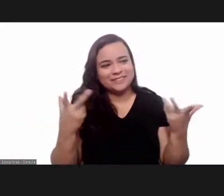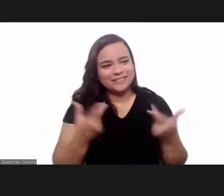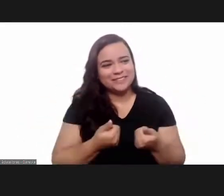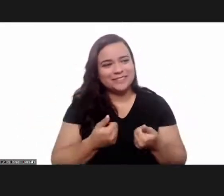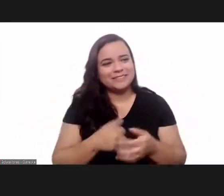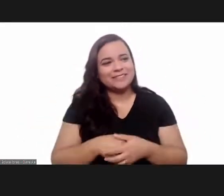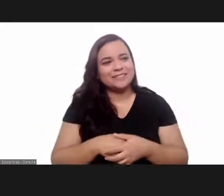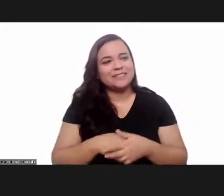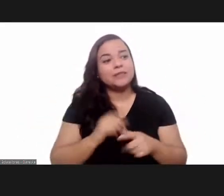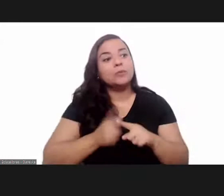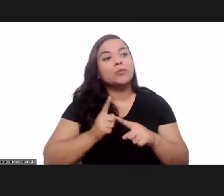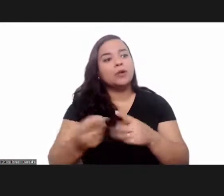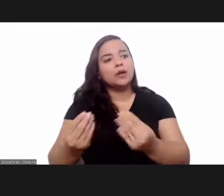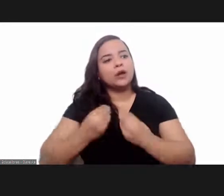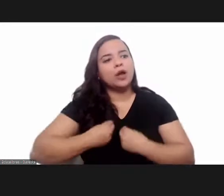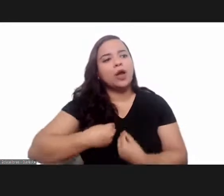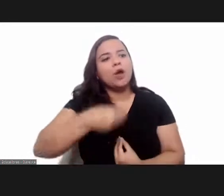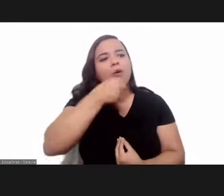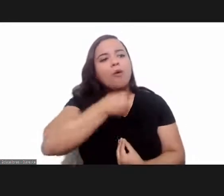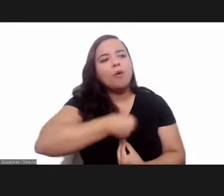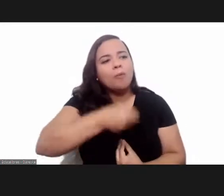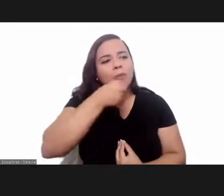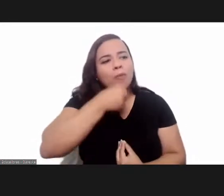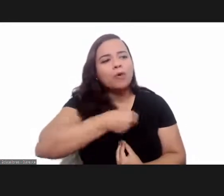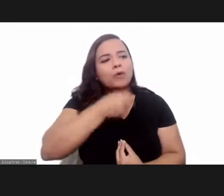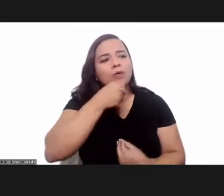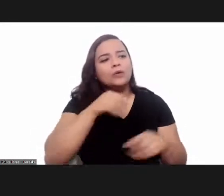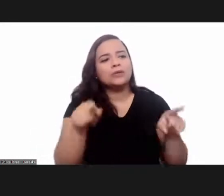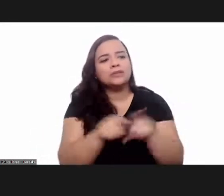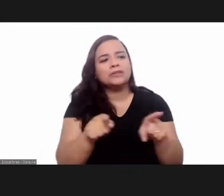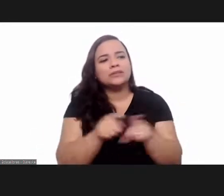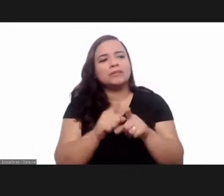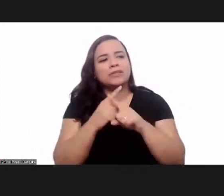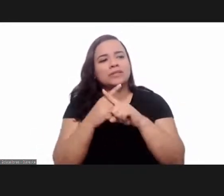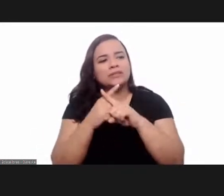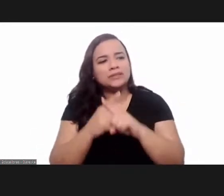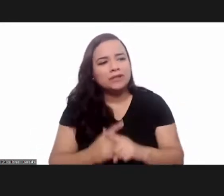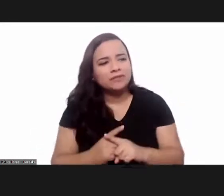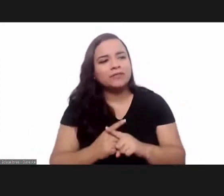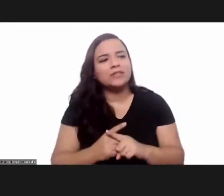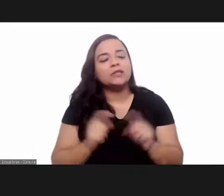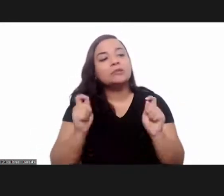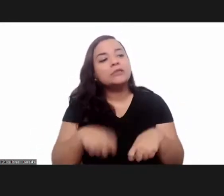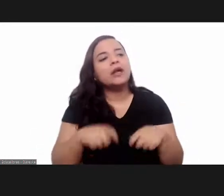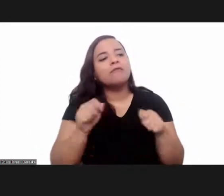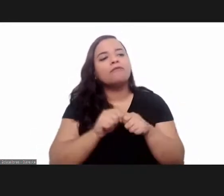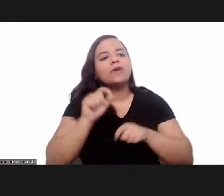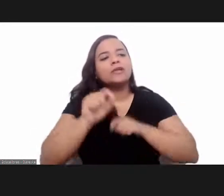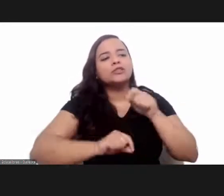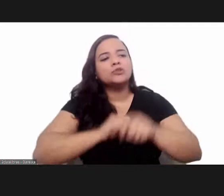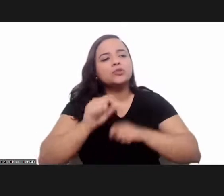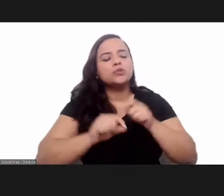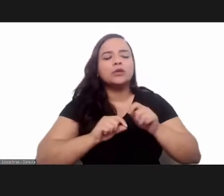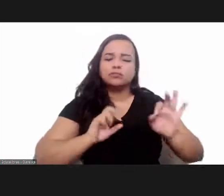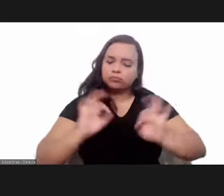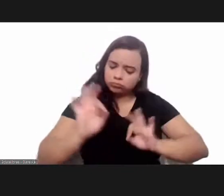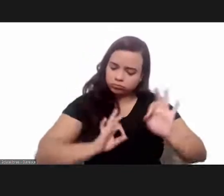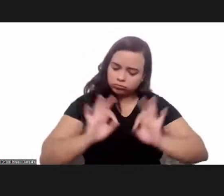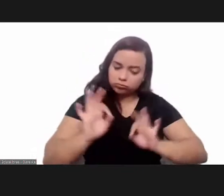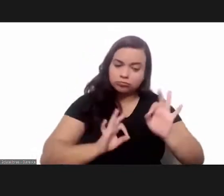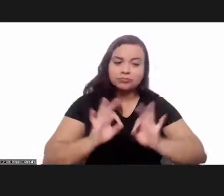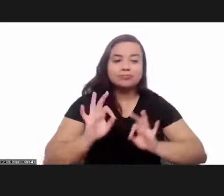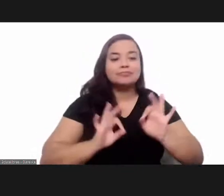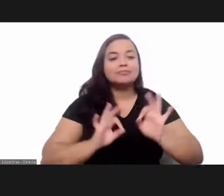for the opportunity and and especially the challenge of making a